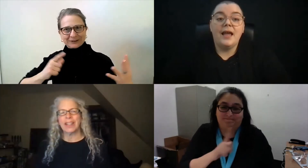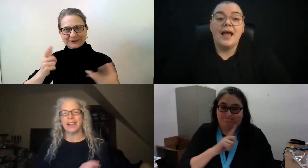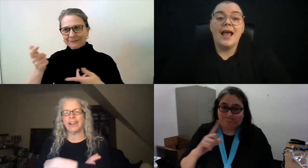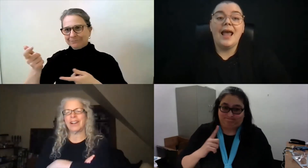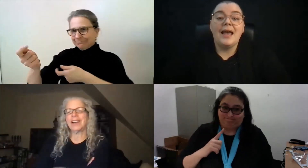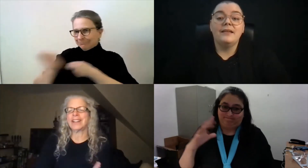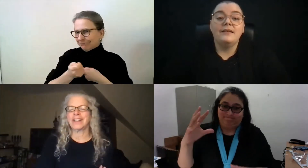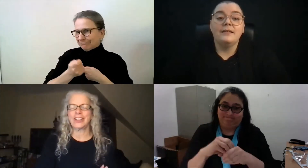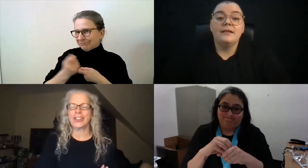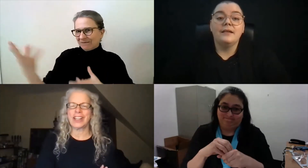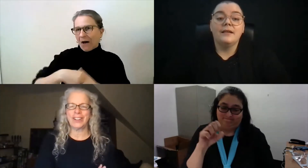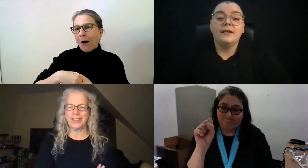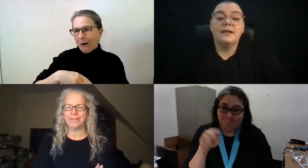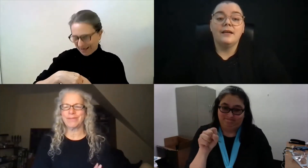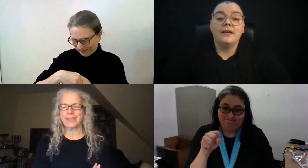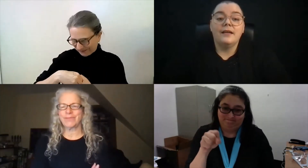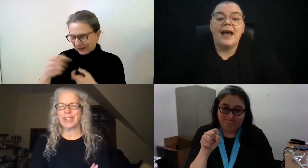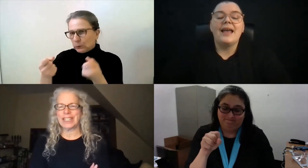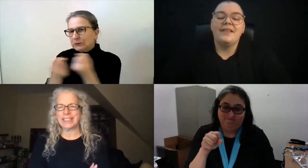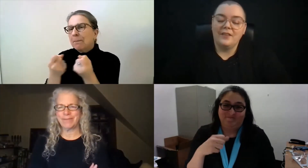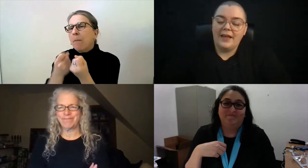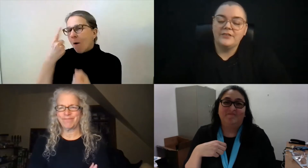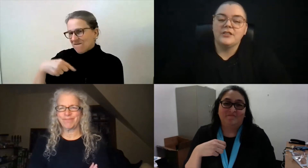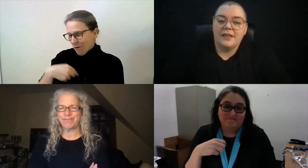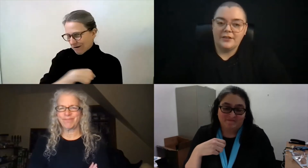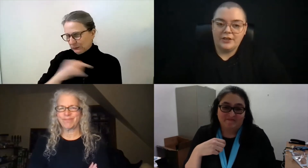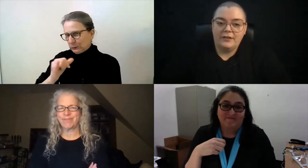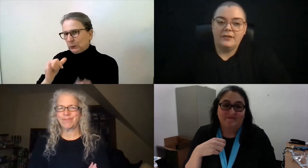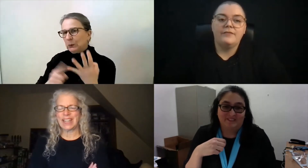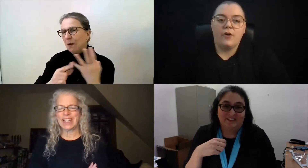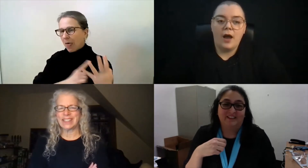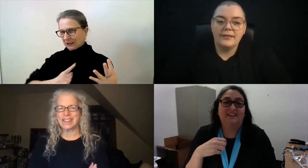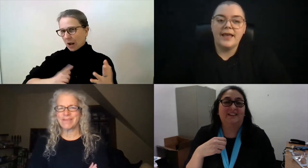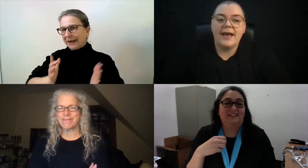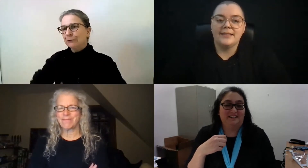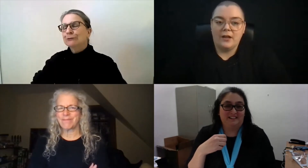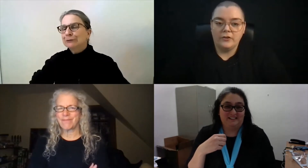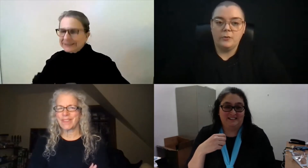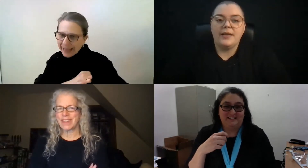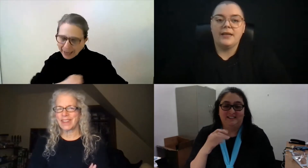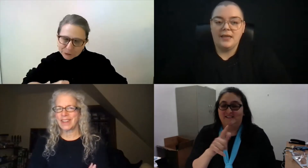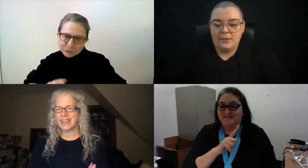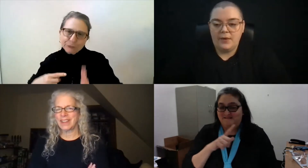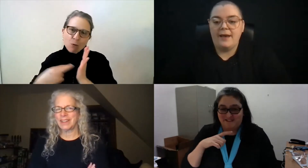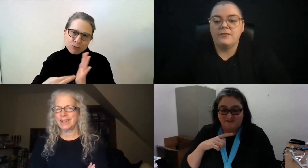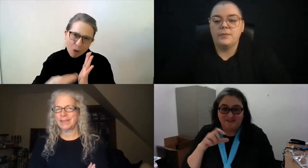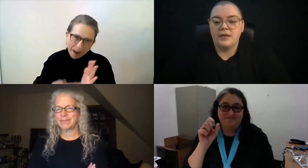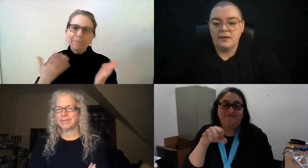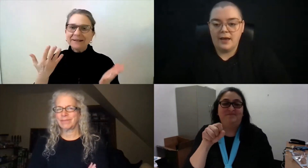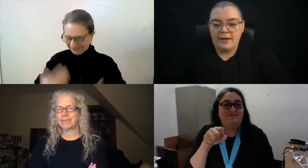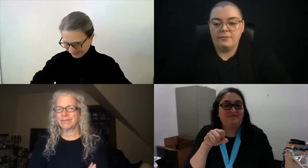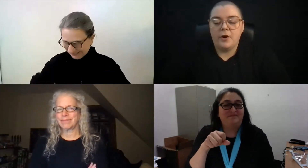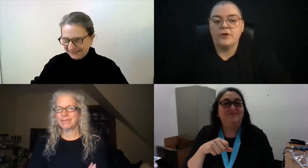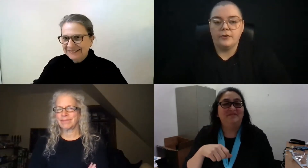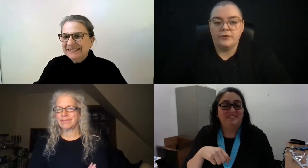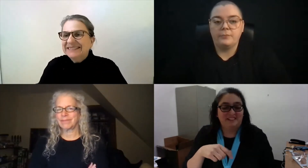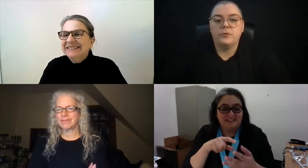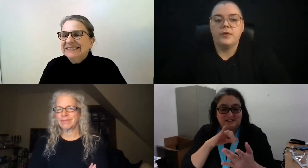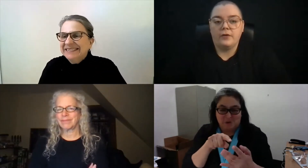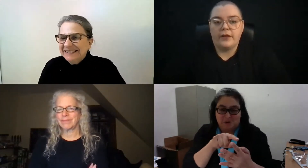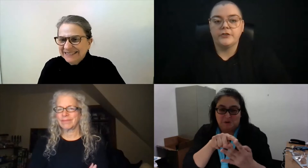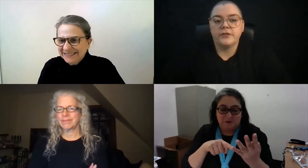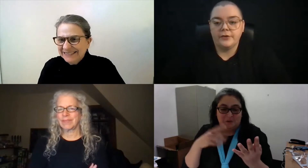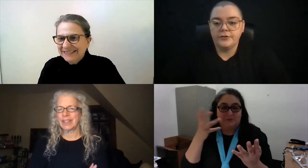the three legislator. Yeah, and the legislation. For us, that has also been a key. We have to be, have partnerships